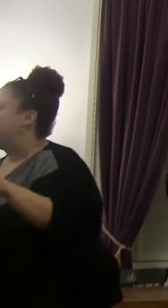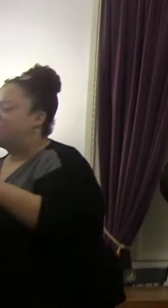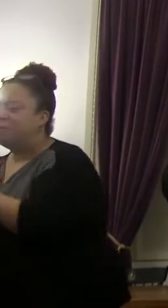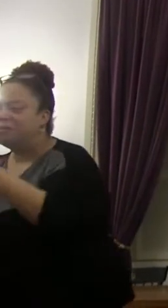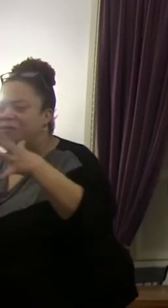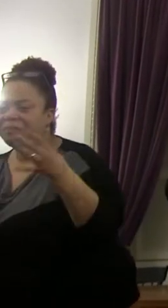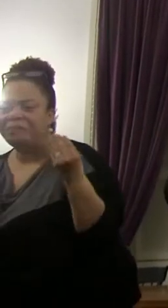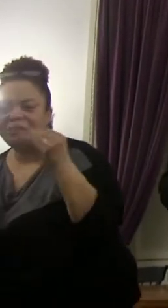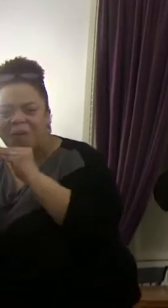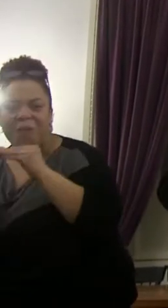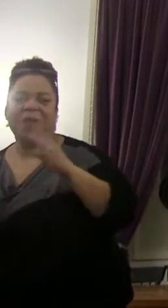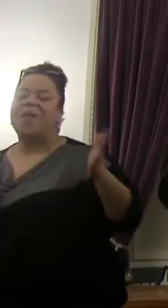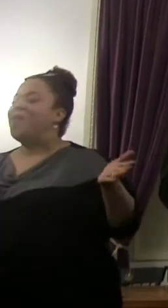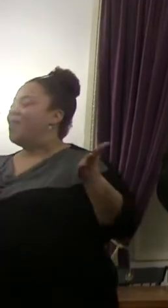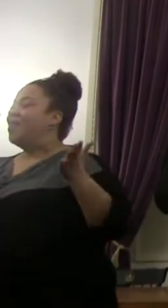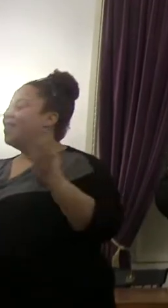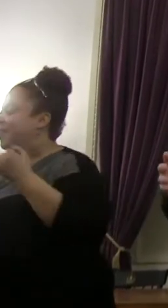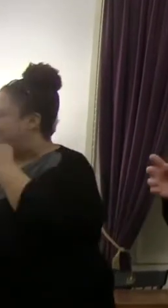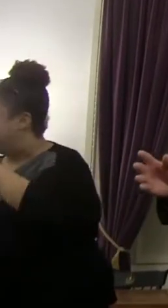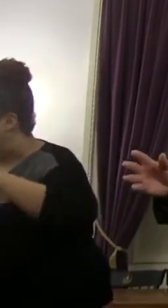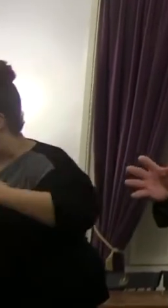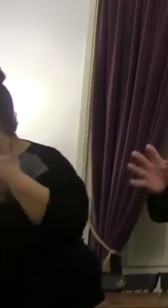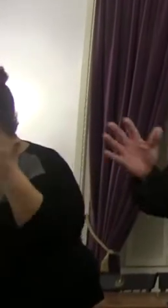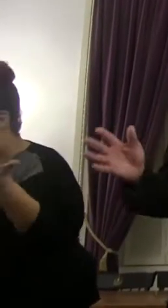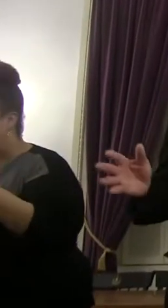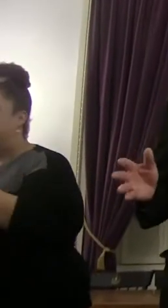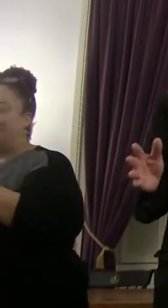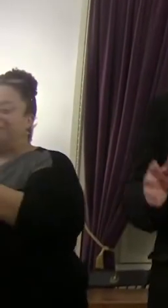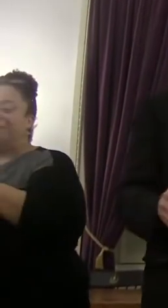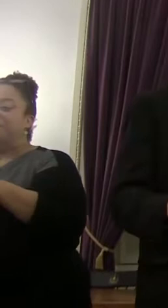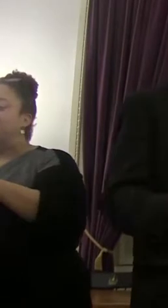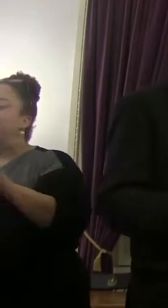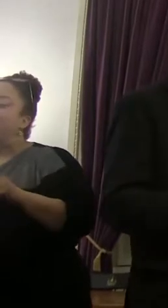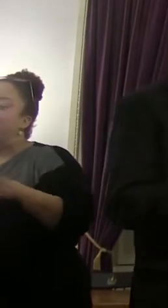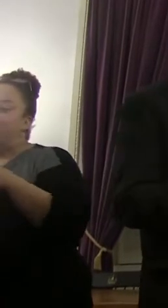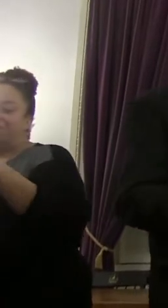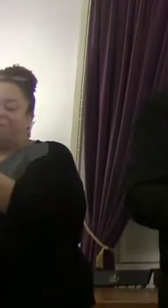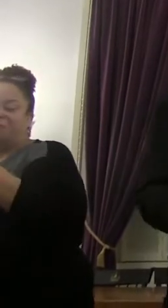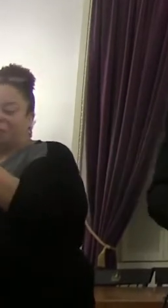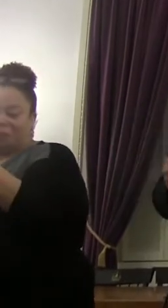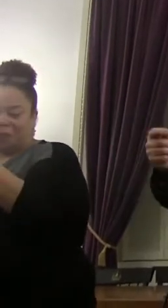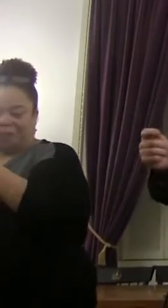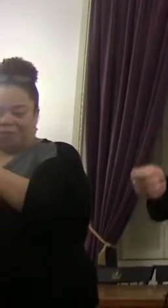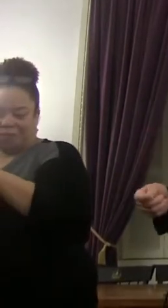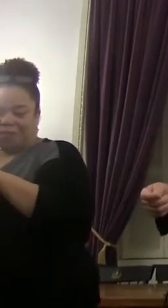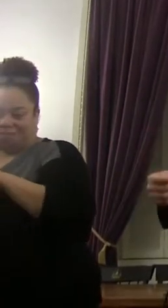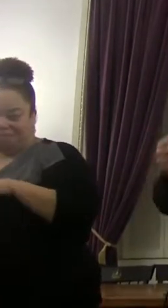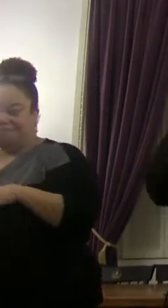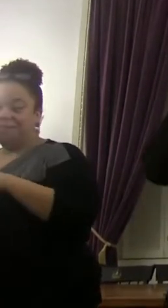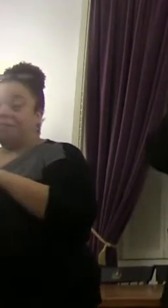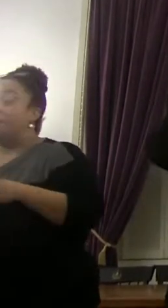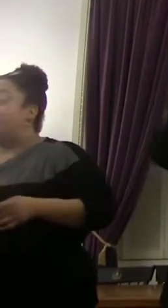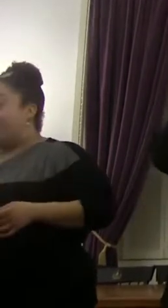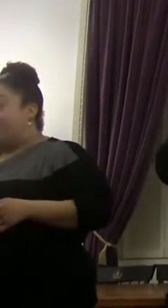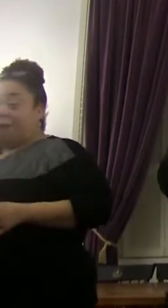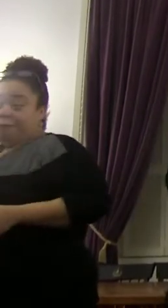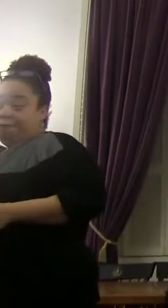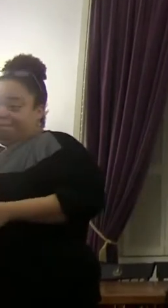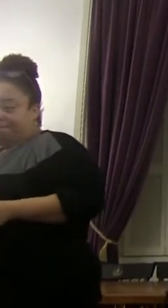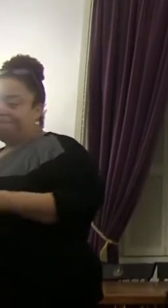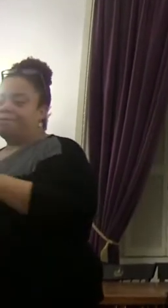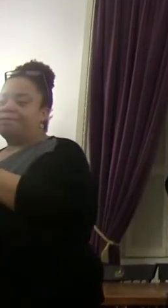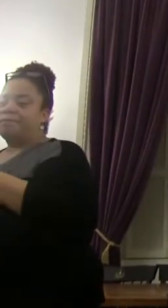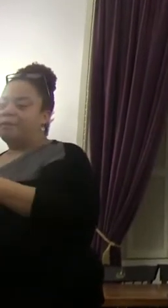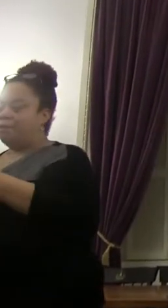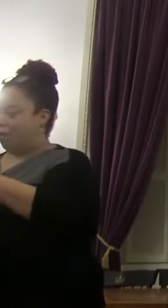And my, just a quick story. And some of you have heard it before. But my dad was a World War II vet. My dad